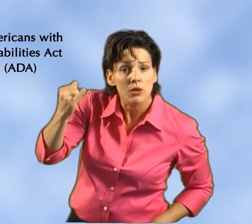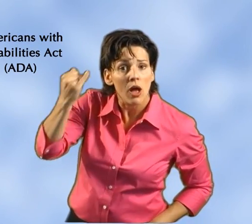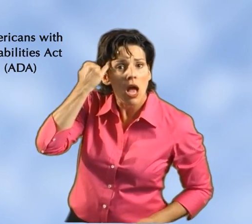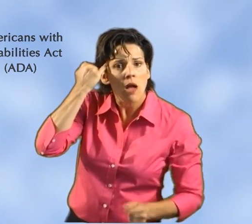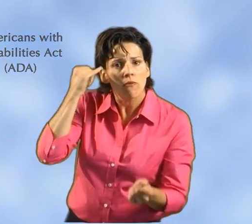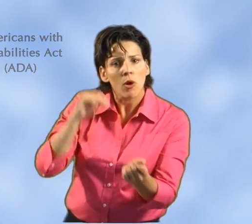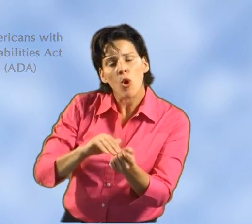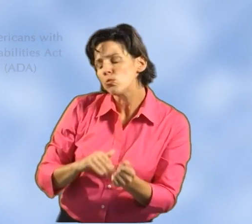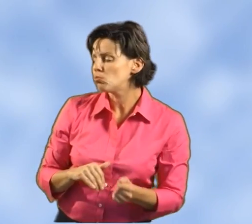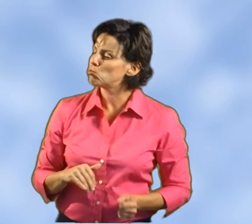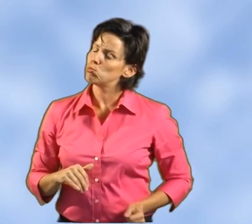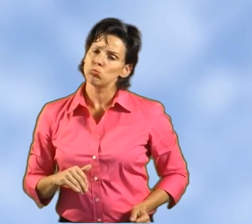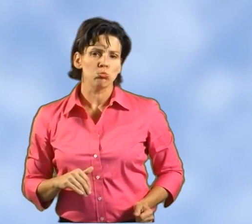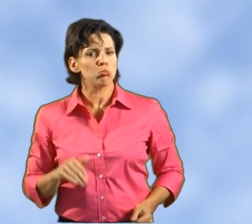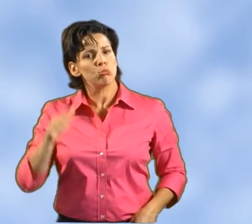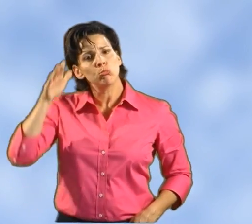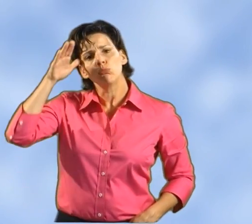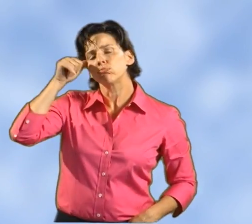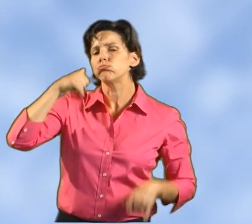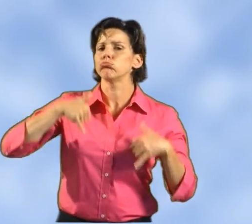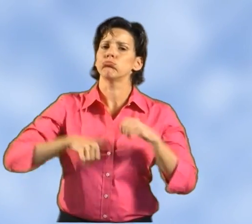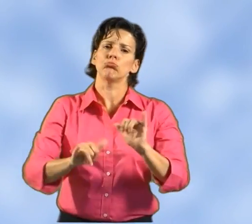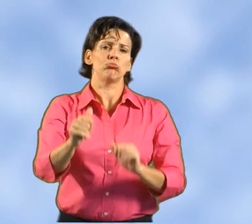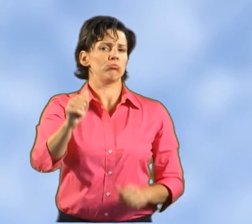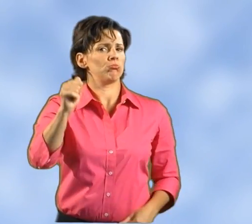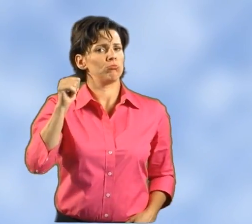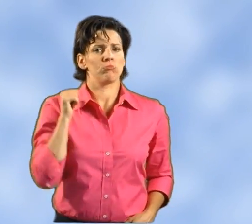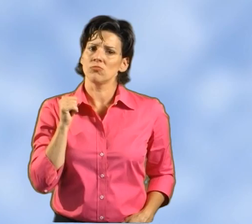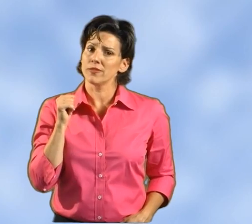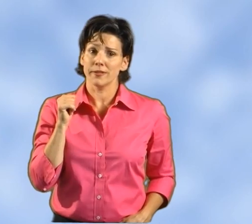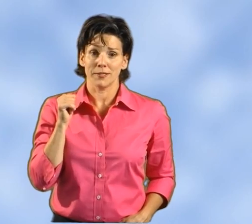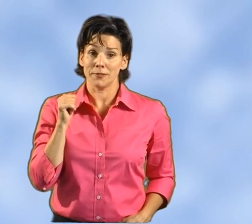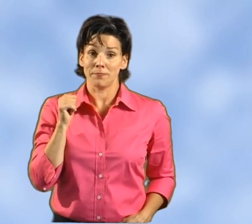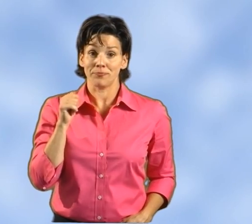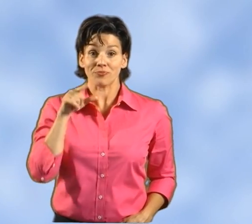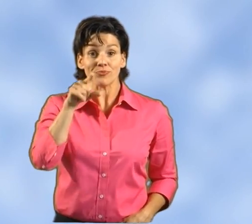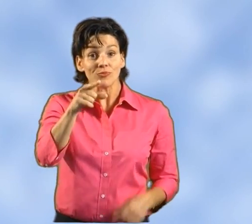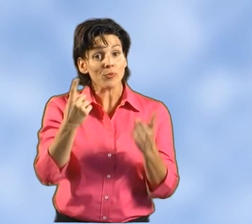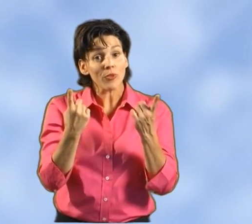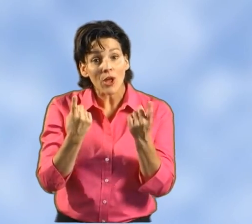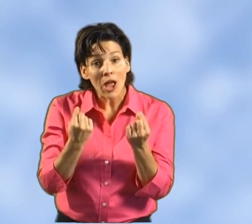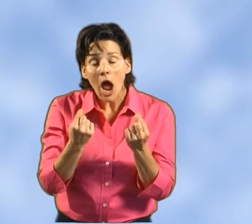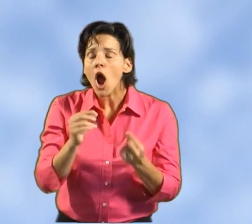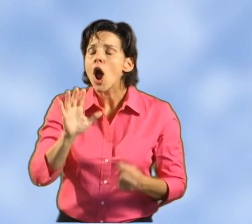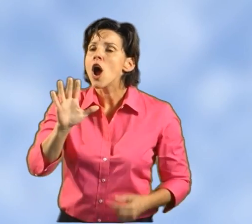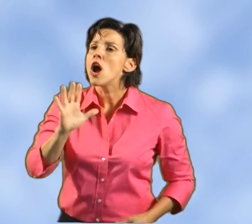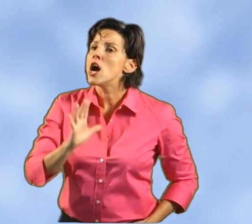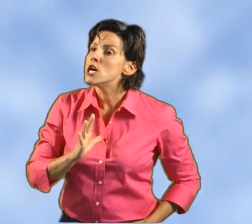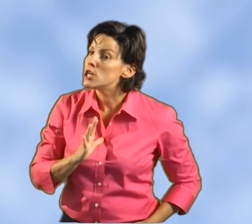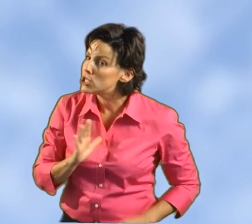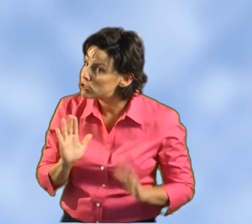If your doctor still refuses, even after you've explained his or her legal responsibilities,